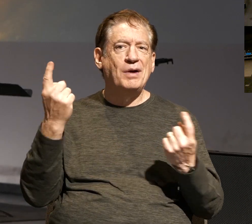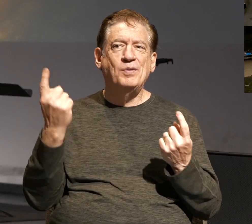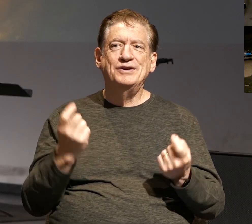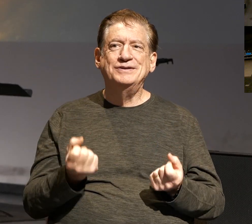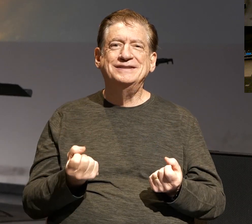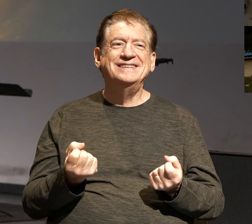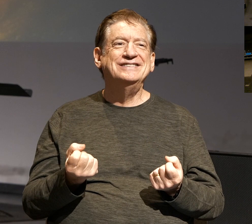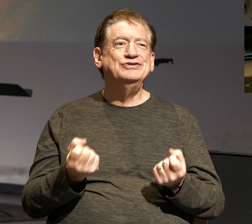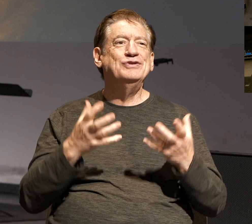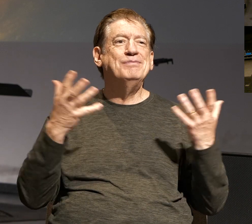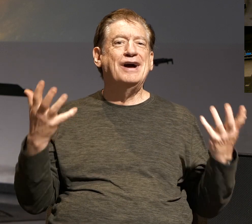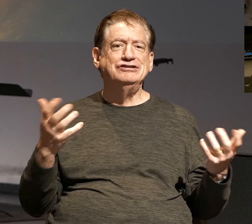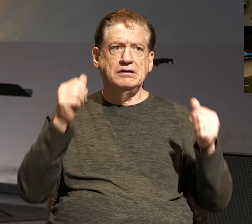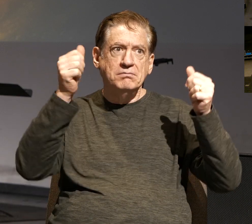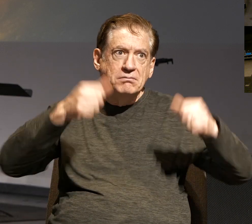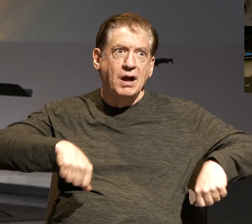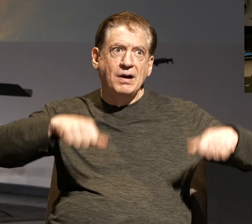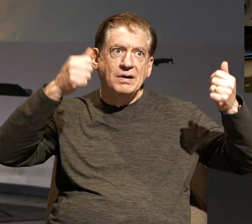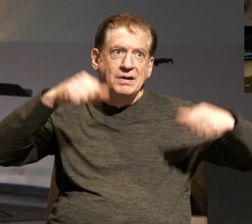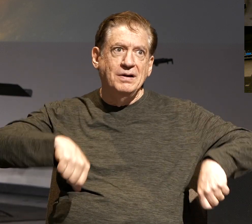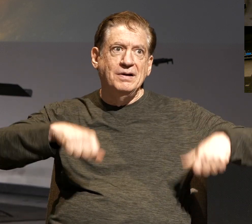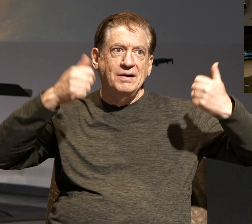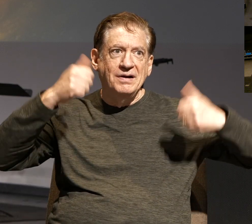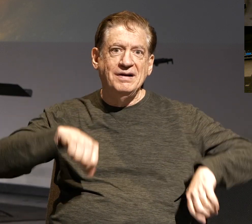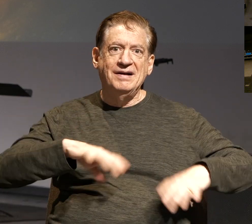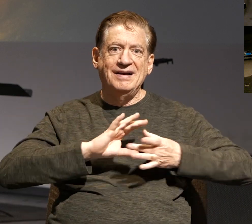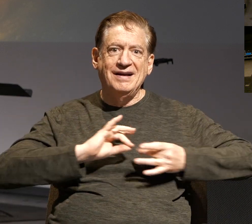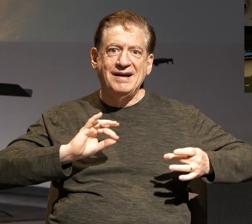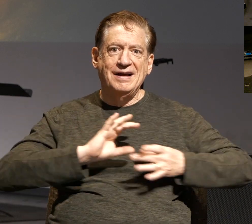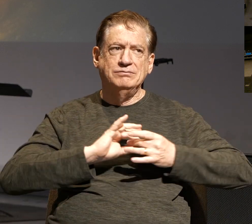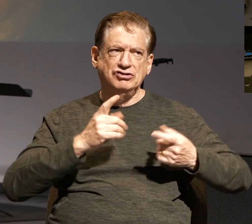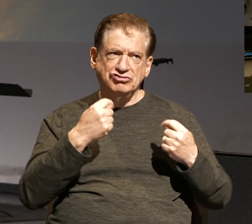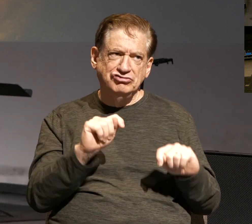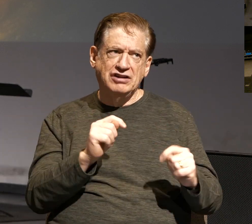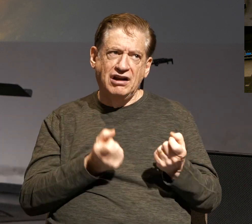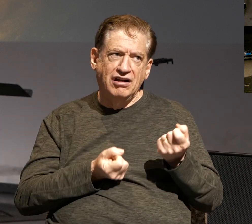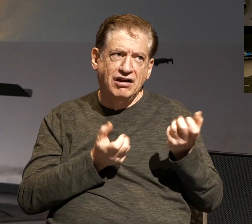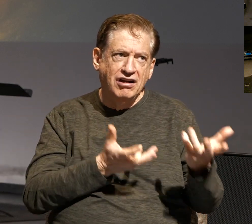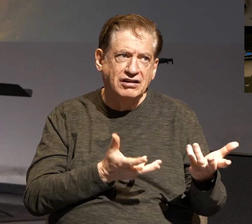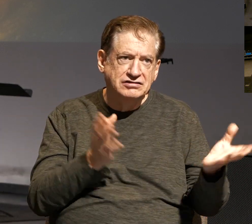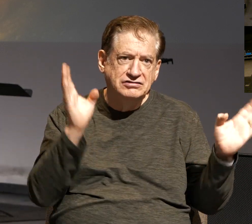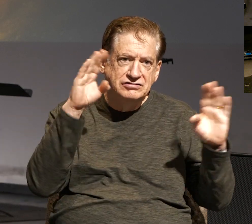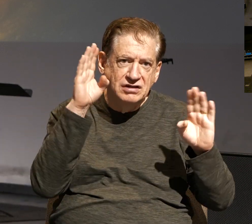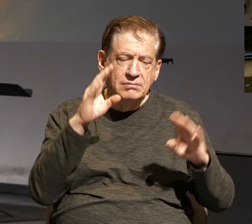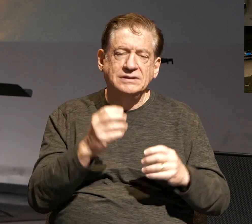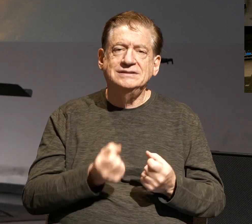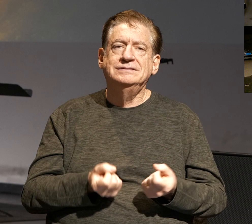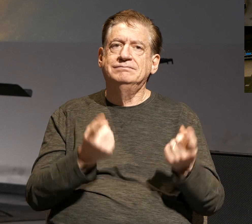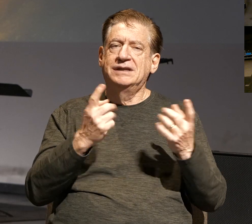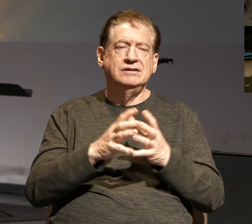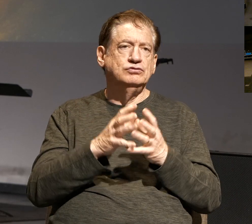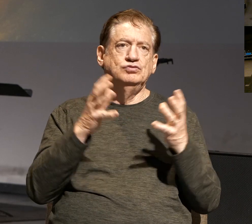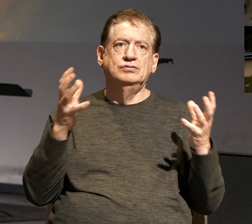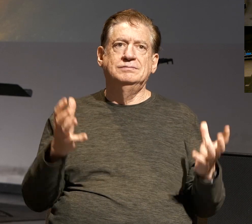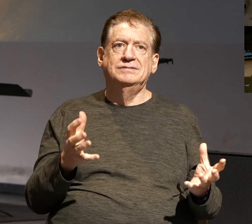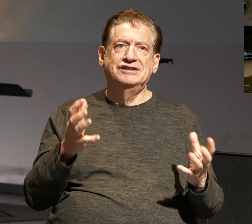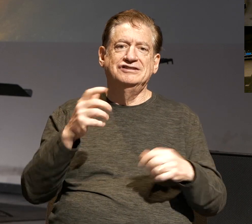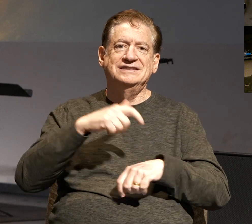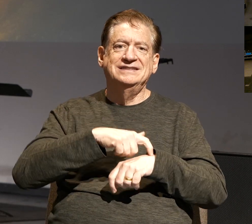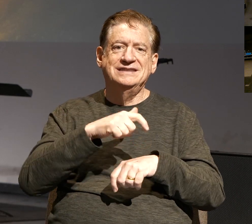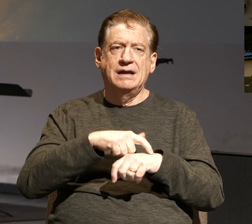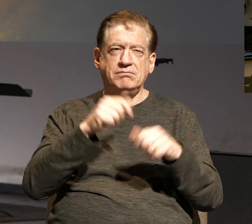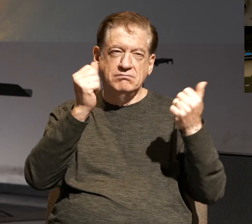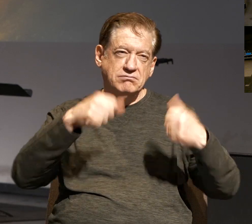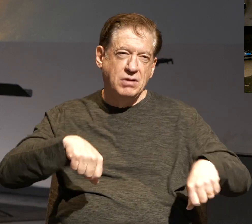posting and commenting and trying to stir up trouble, spending too much time. We're